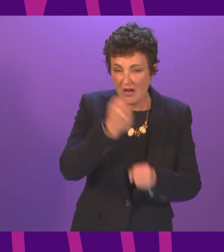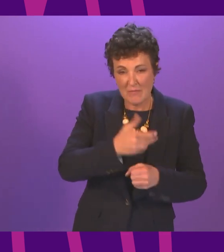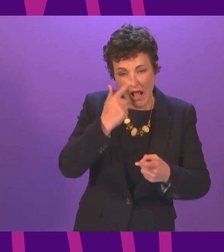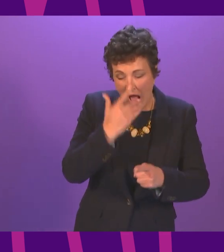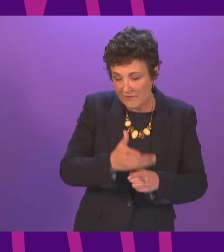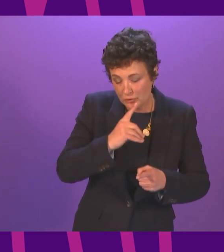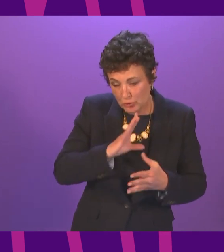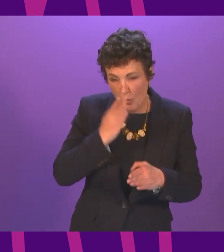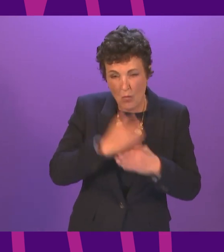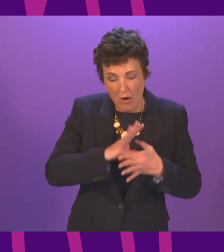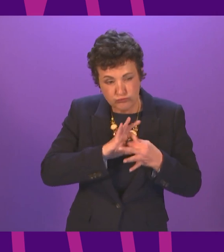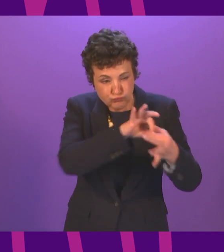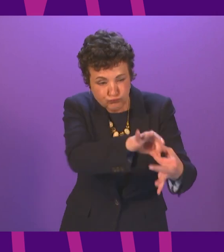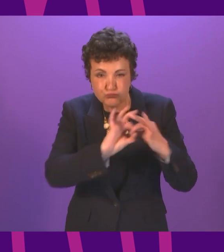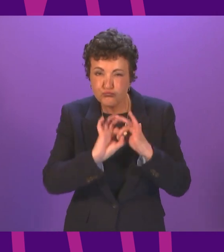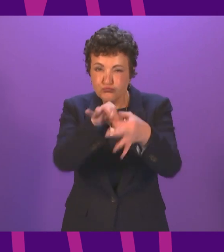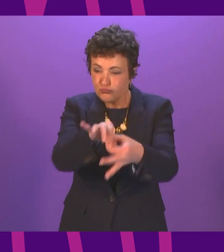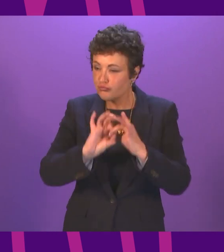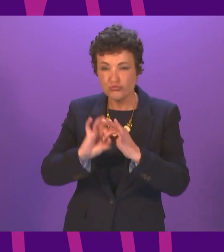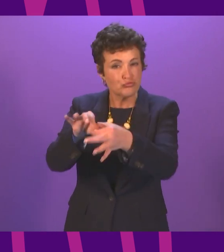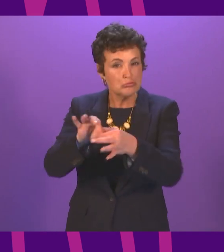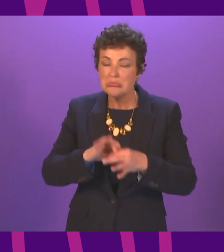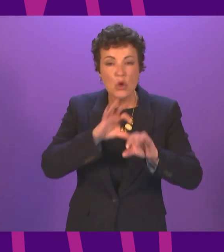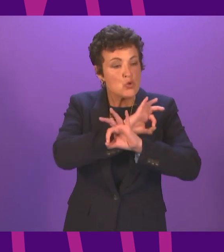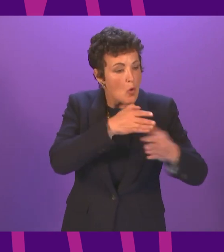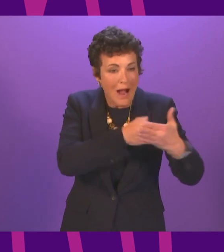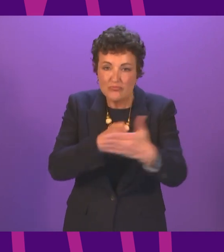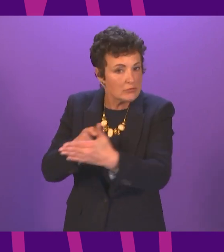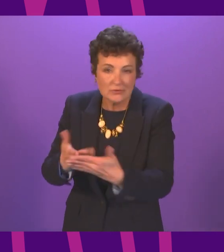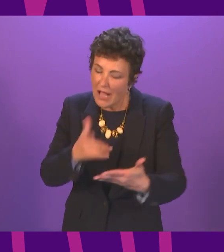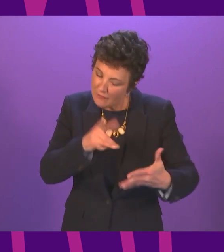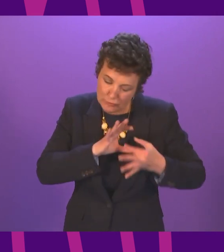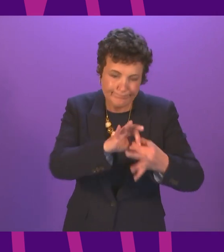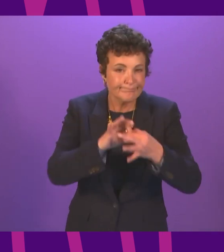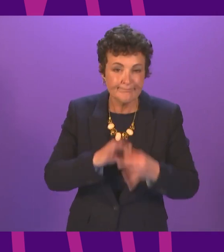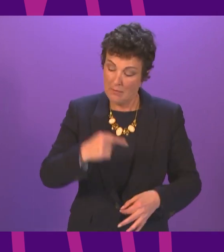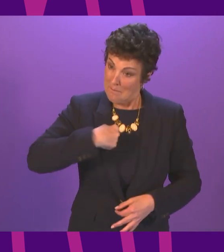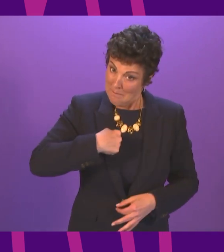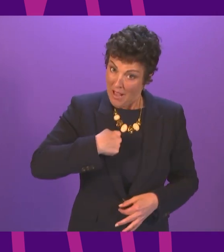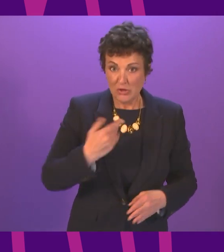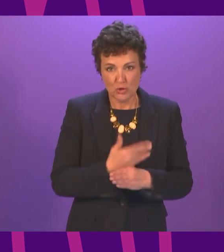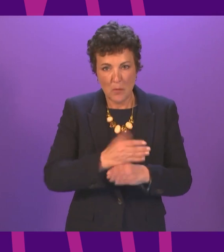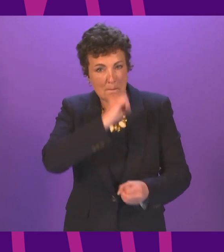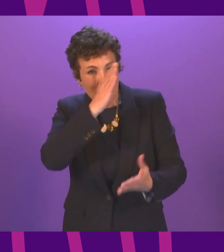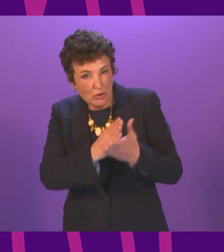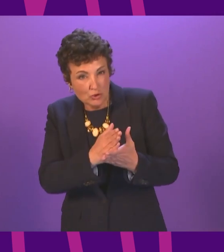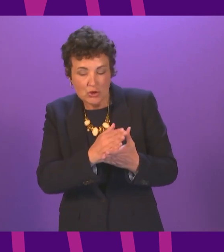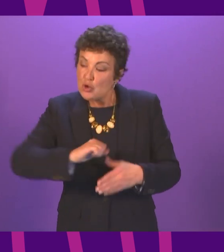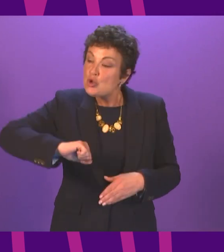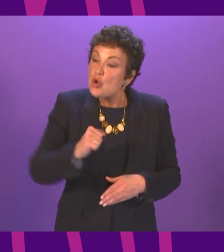A key part of my role is to ensure that the Scottish Government's combined effort delivers the greatest possible impact for the people of Scotland.